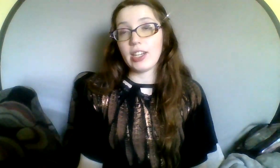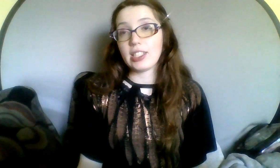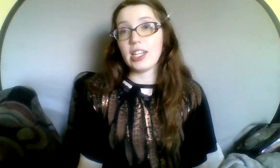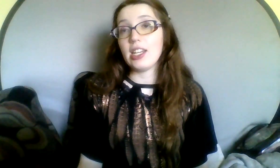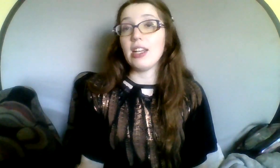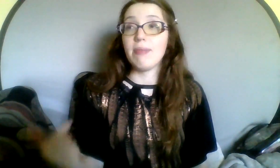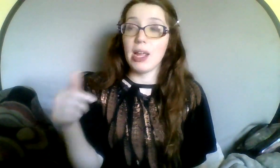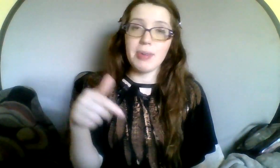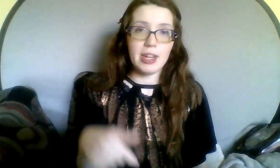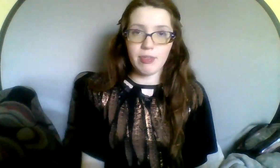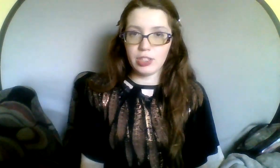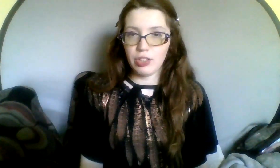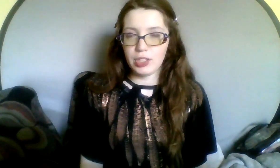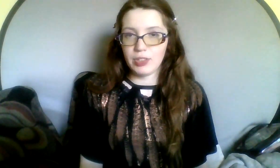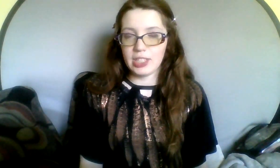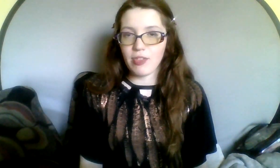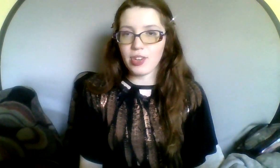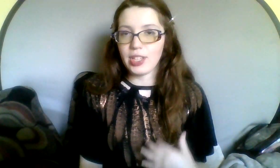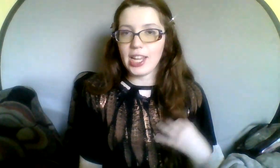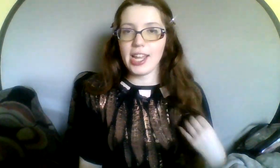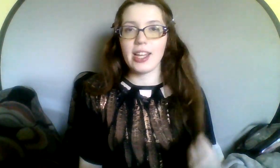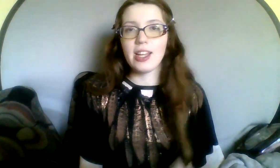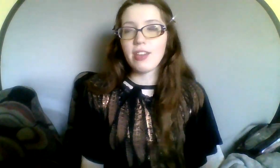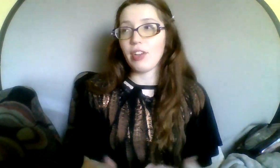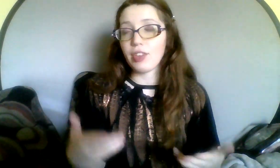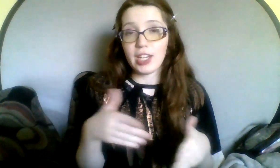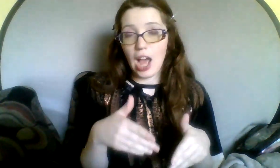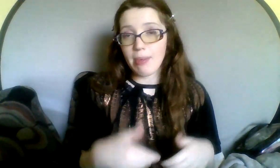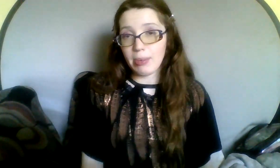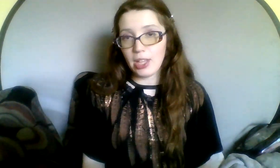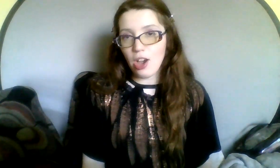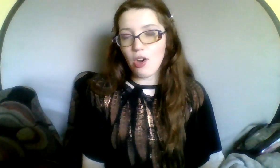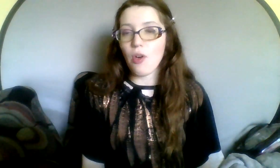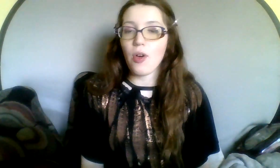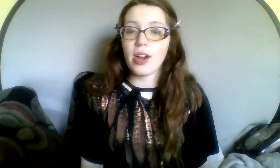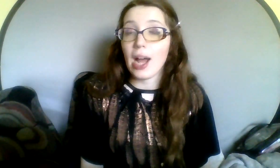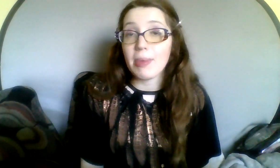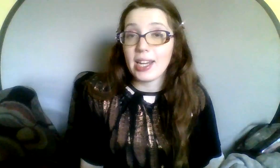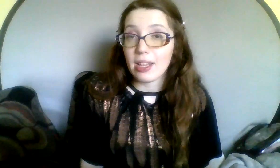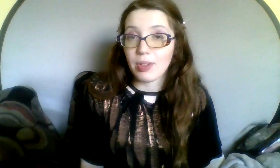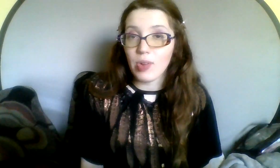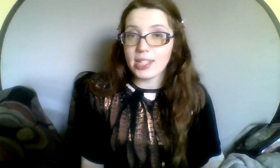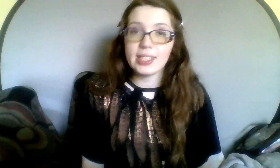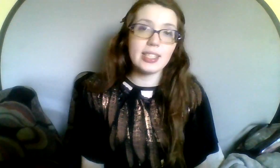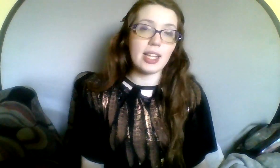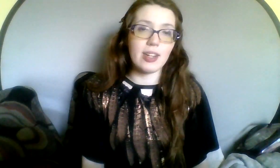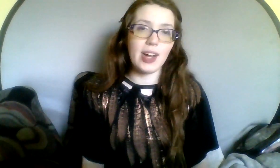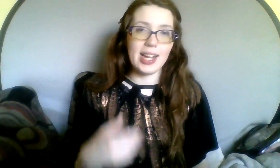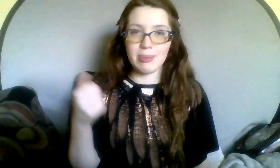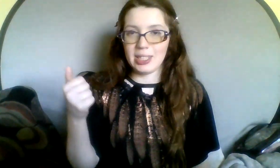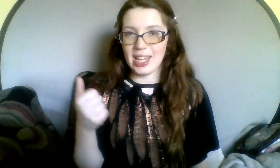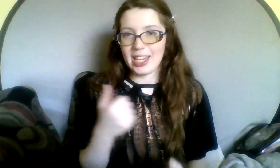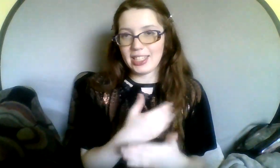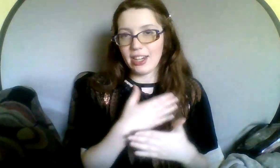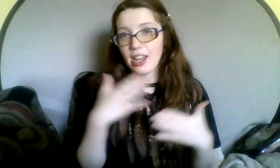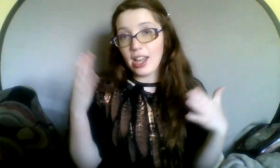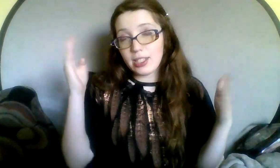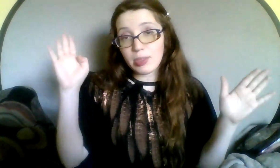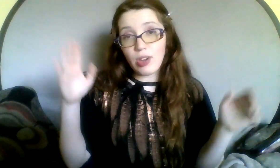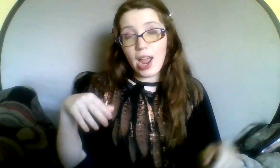translated it, maybe would do it differently. Feel free to comment below or comment any other requests. Otherwise, please like, share, subscribe,